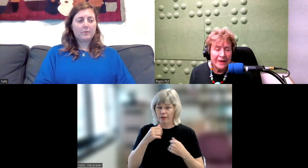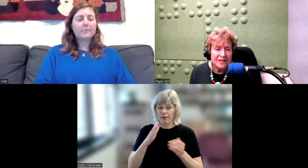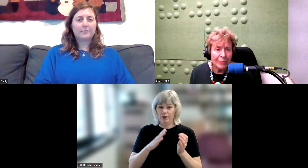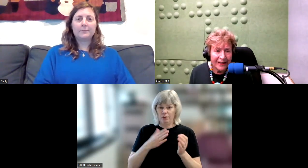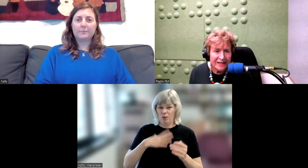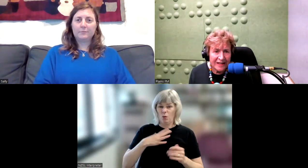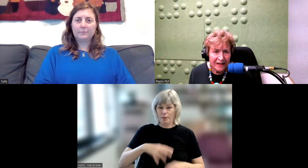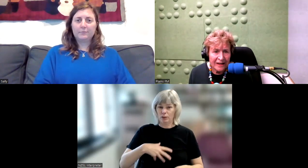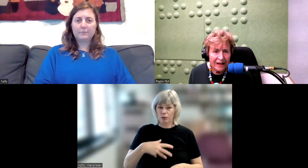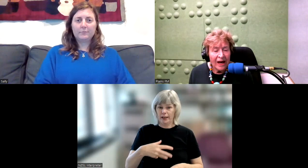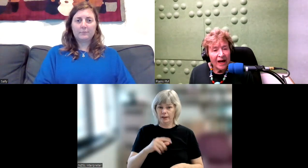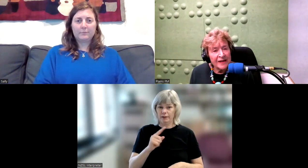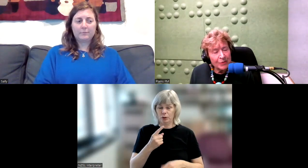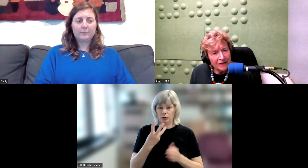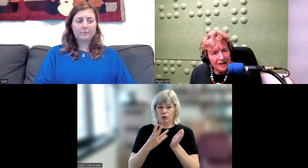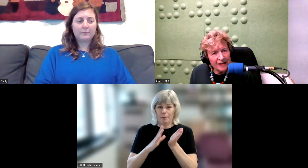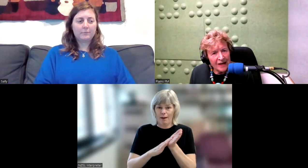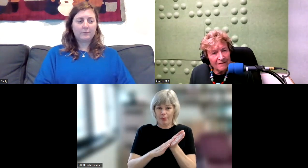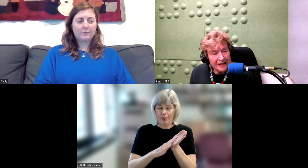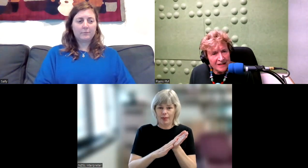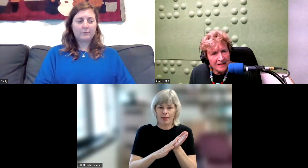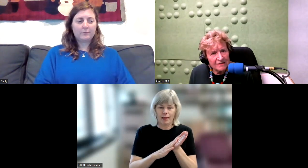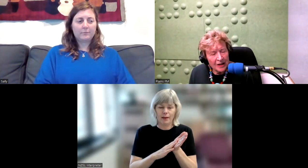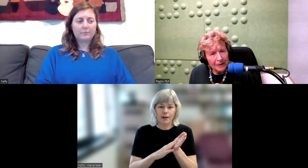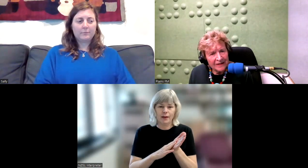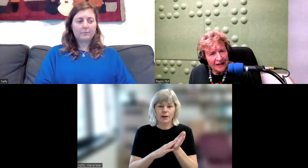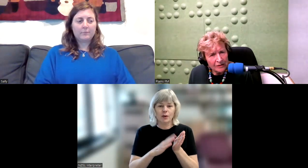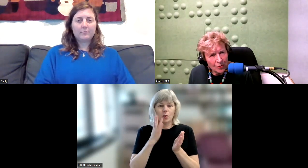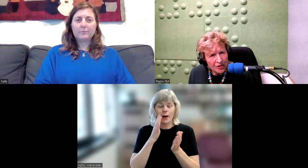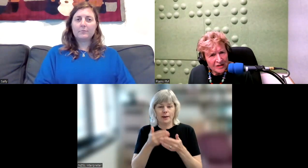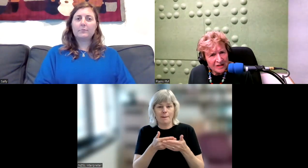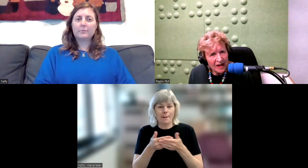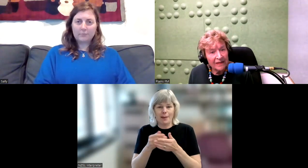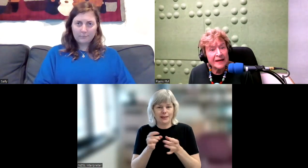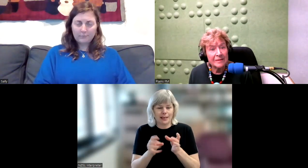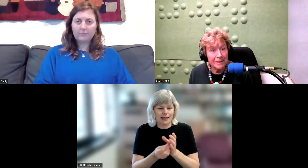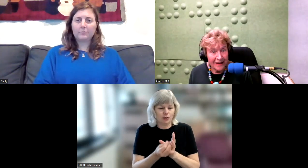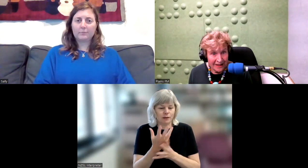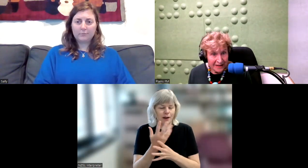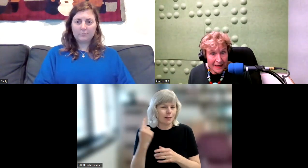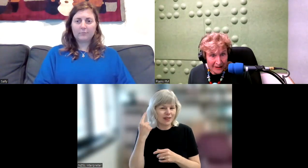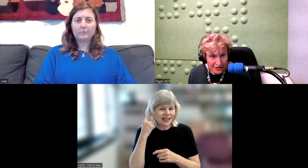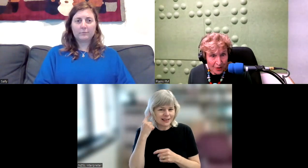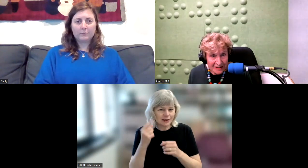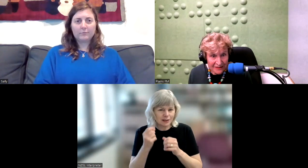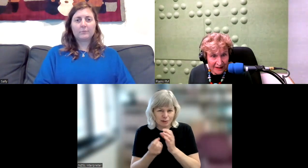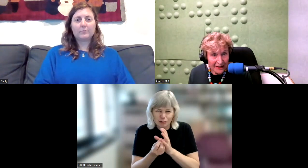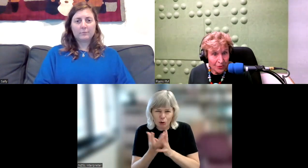months of pregnancy, that's when the fetus is developing the hearing organs and they can be damaged quite severely or